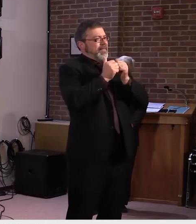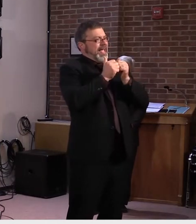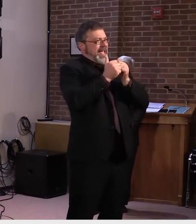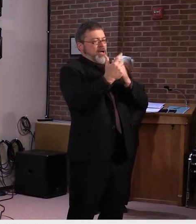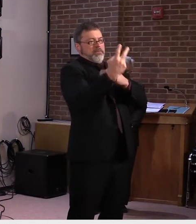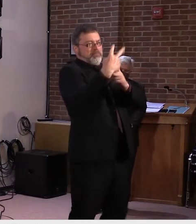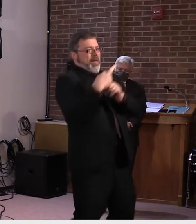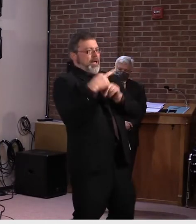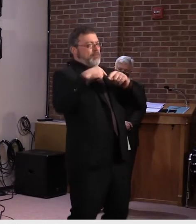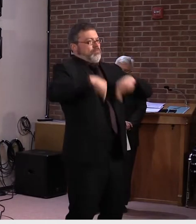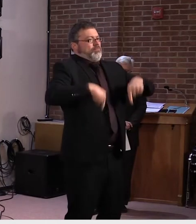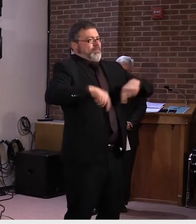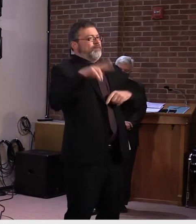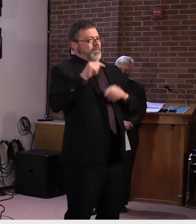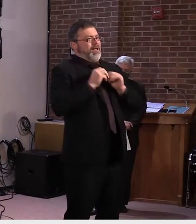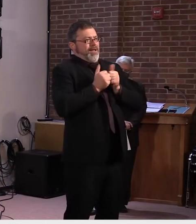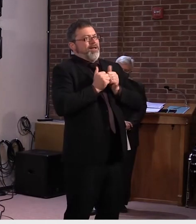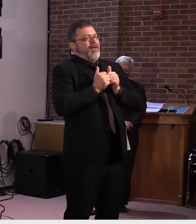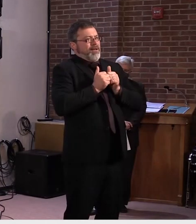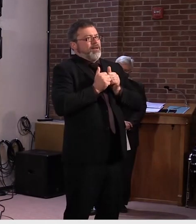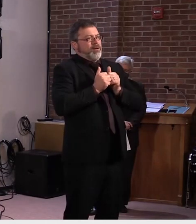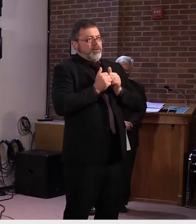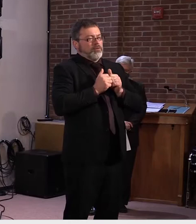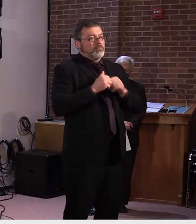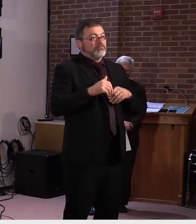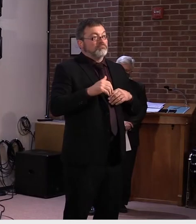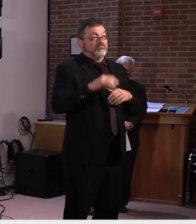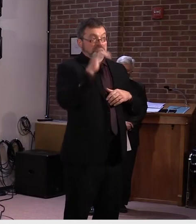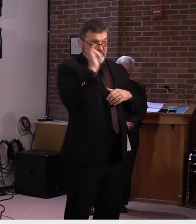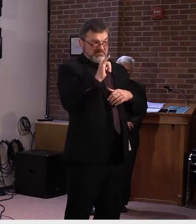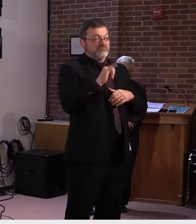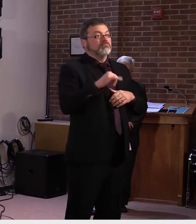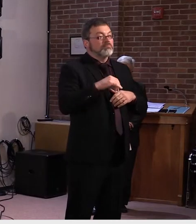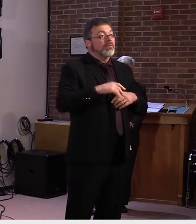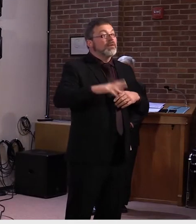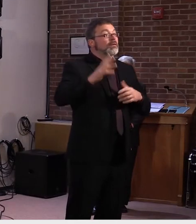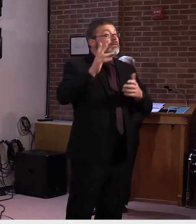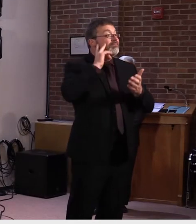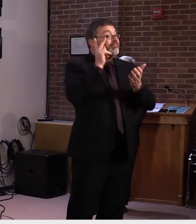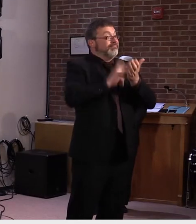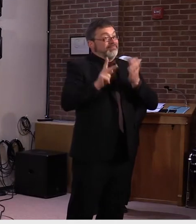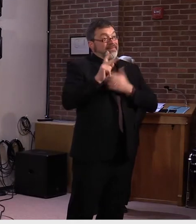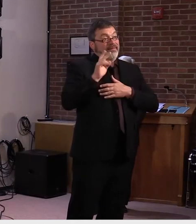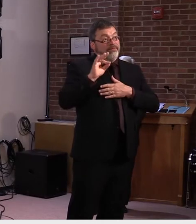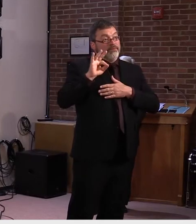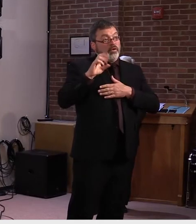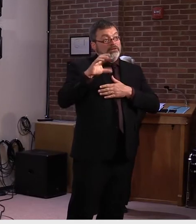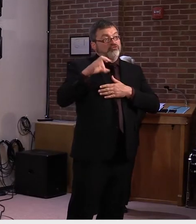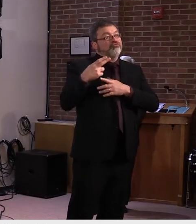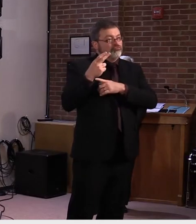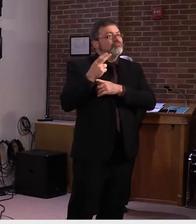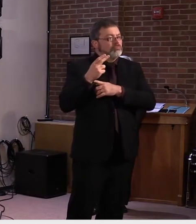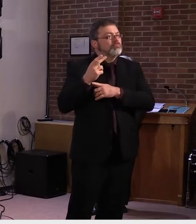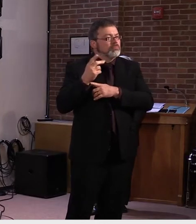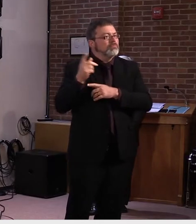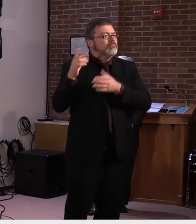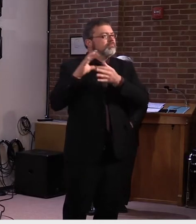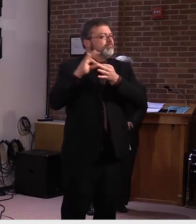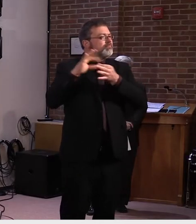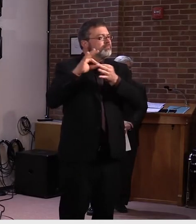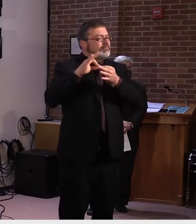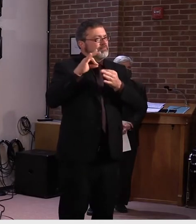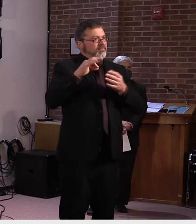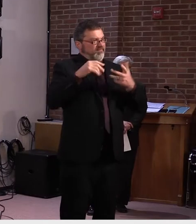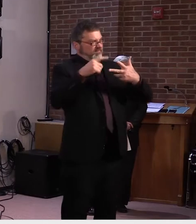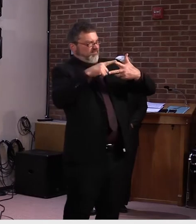Secretary French has been working with many others on the how. How to implement health and safety protocols in